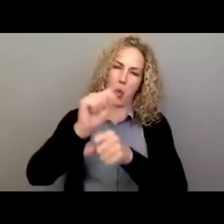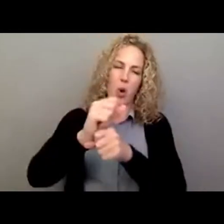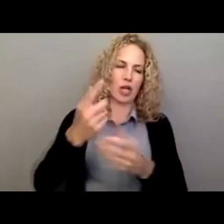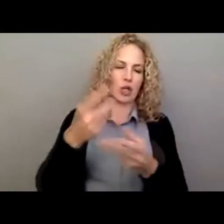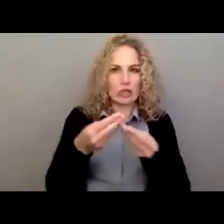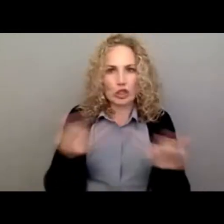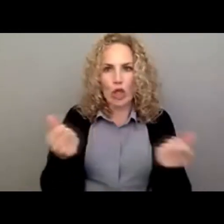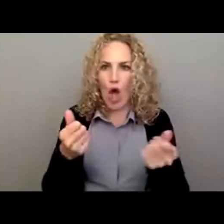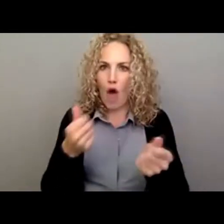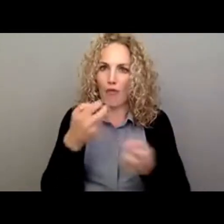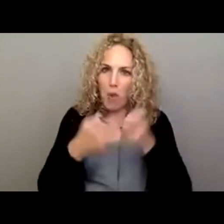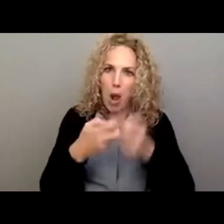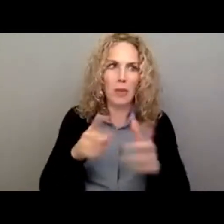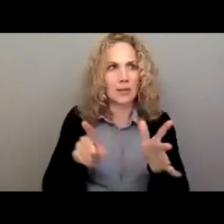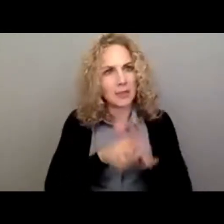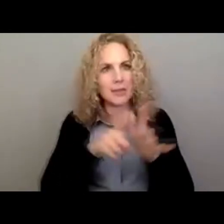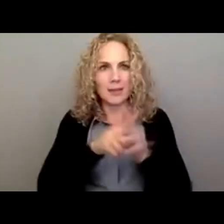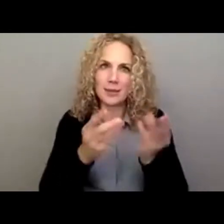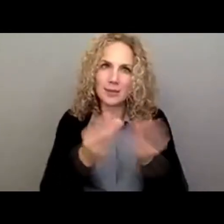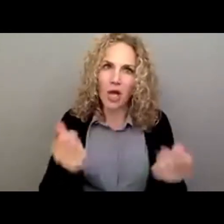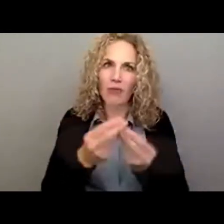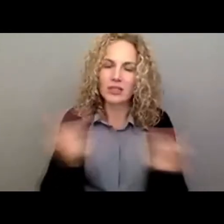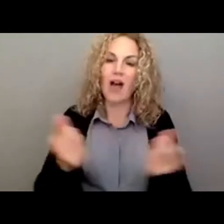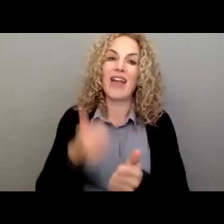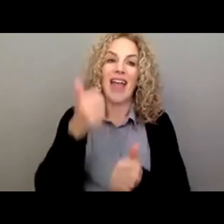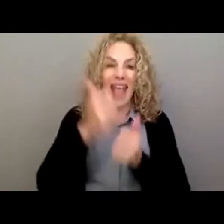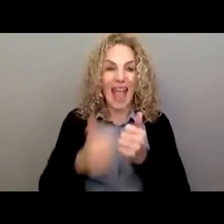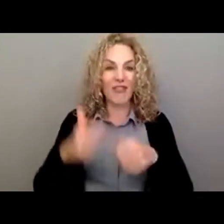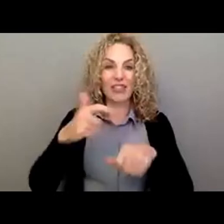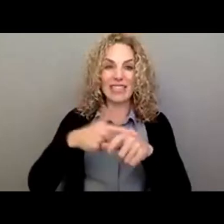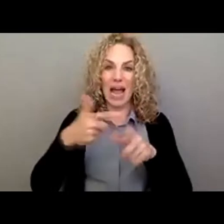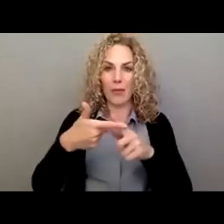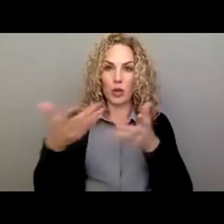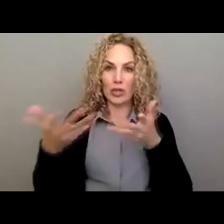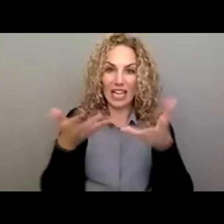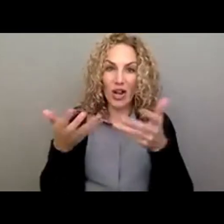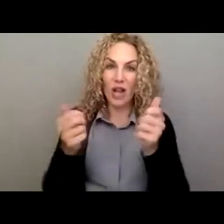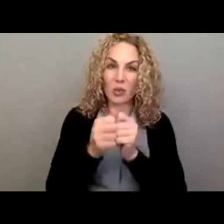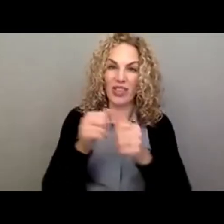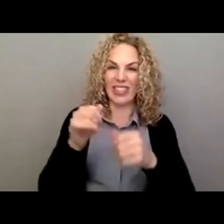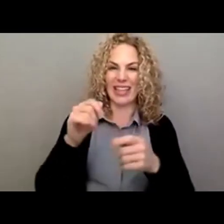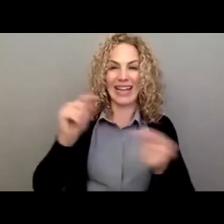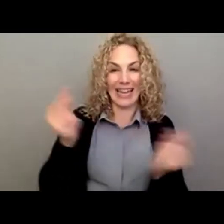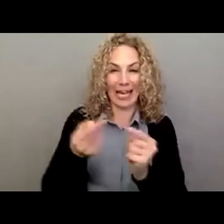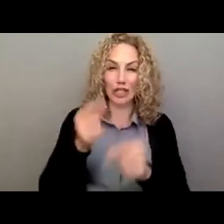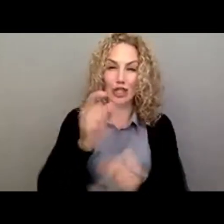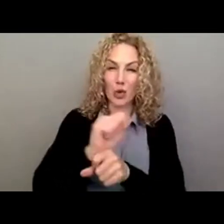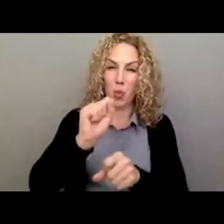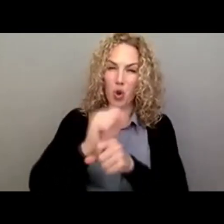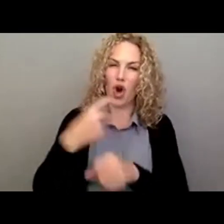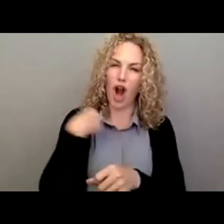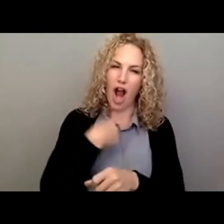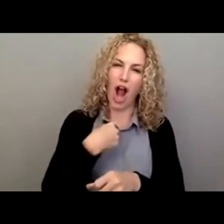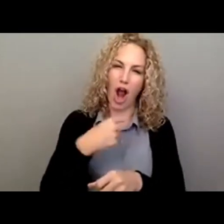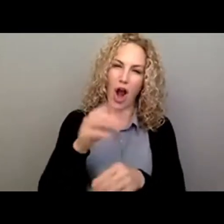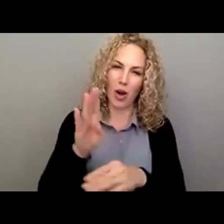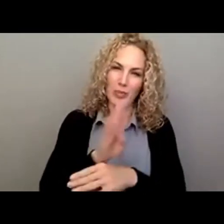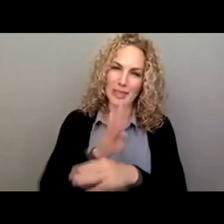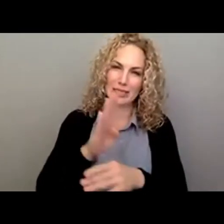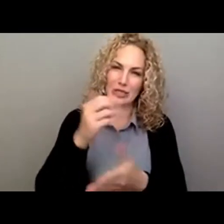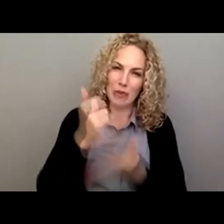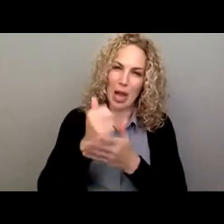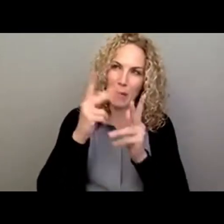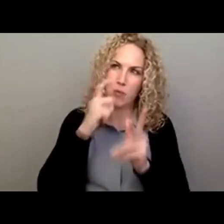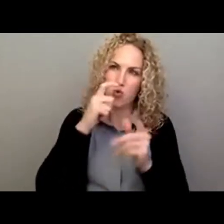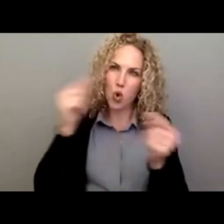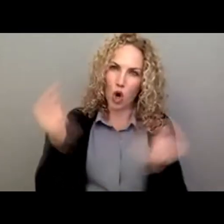time. Every interaction with an injured worker, because that is our business, is to help people who have been injured at work. So